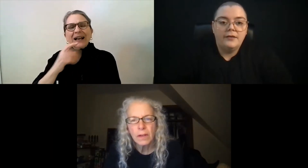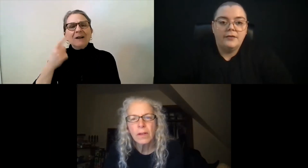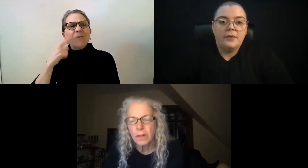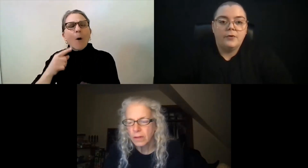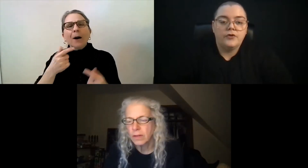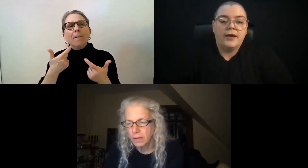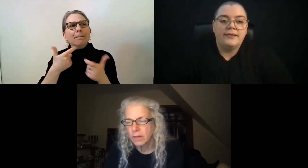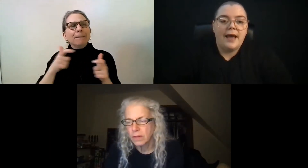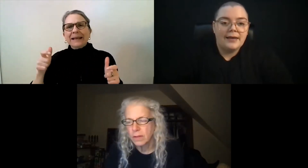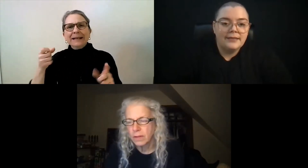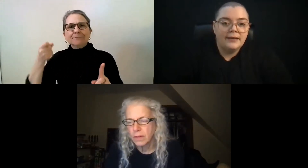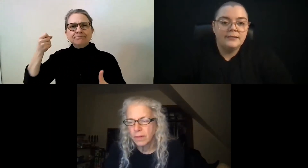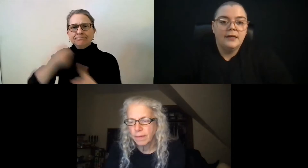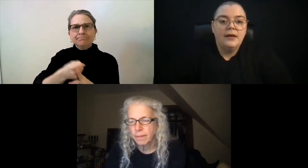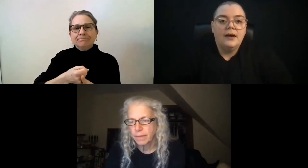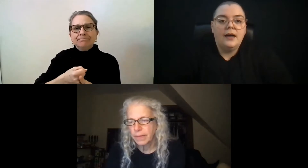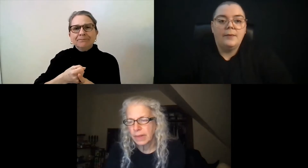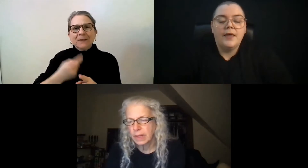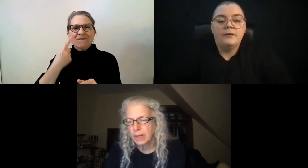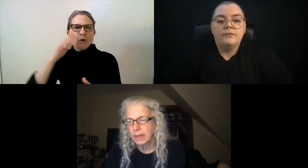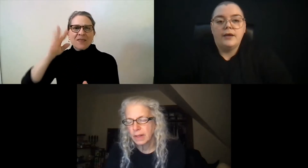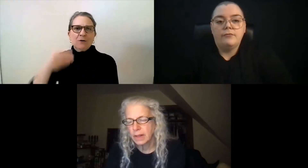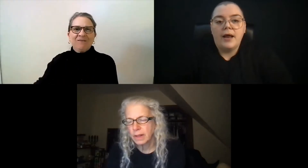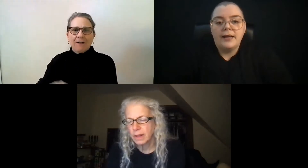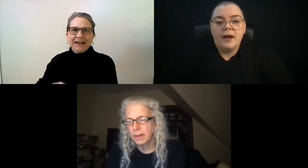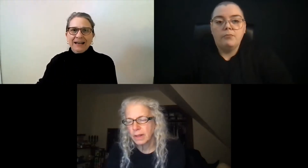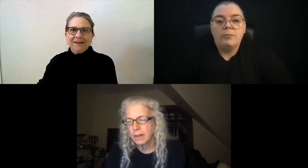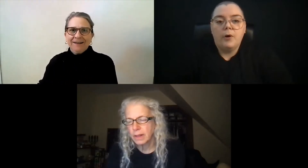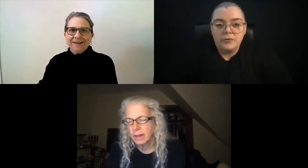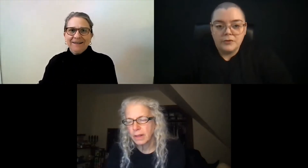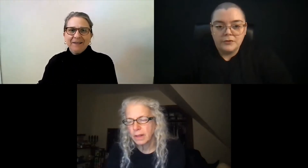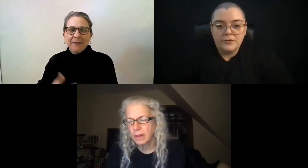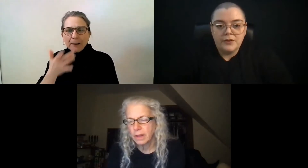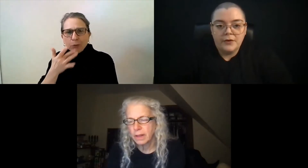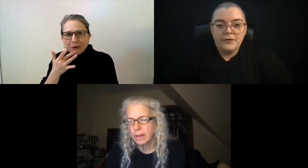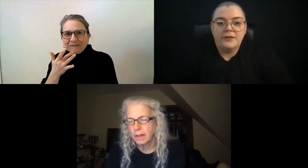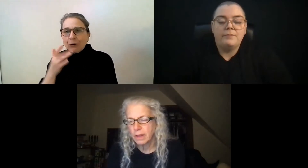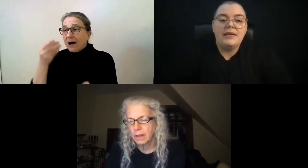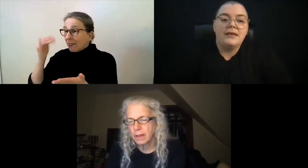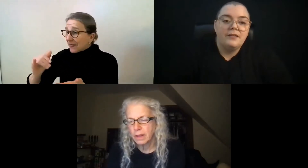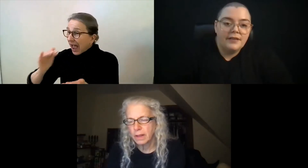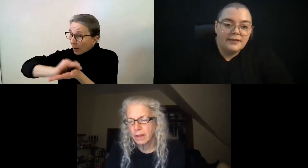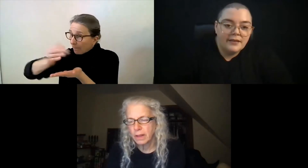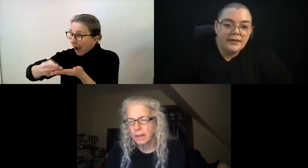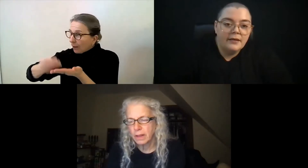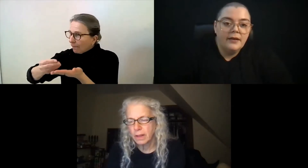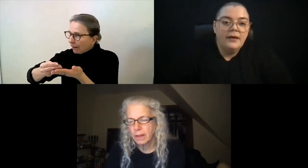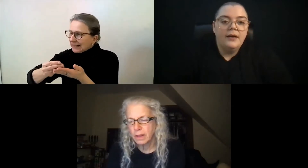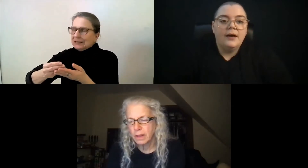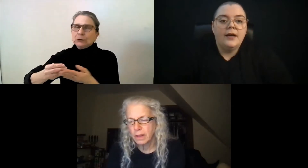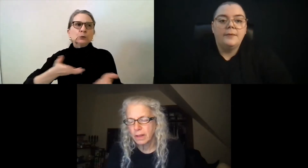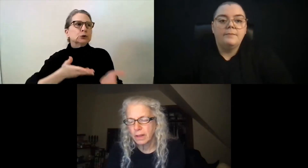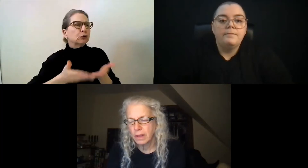know, that that we're trying to access and writing up proposals for those and being convincing.